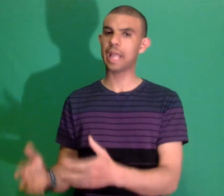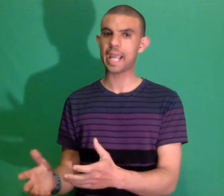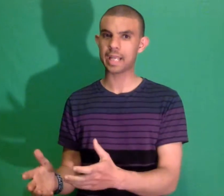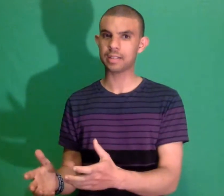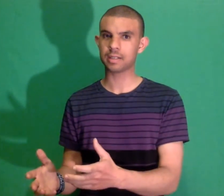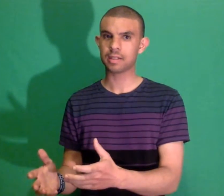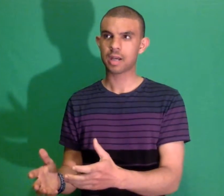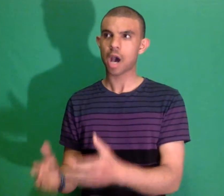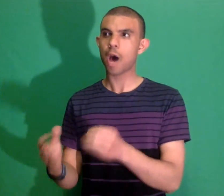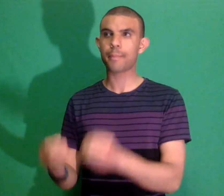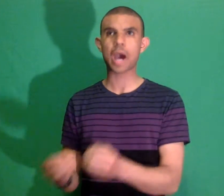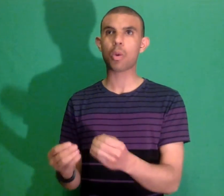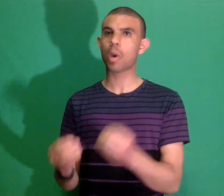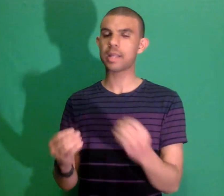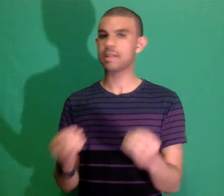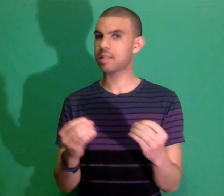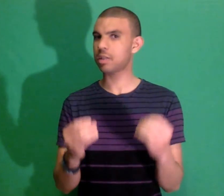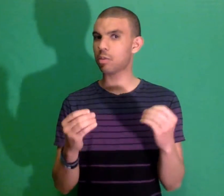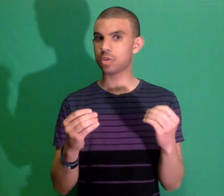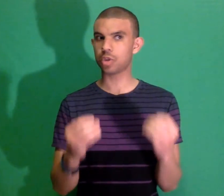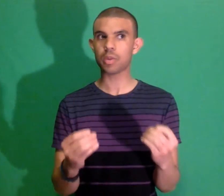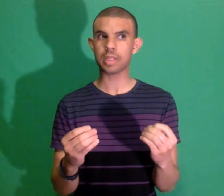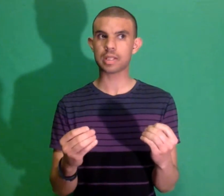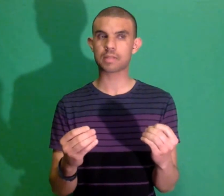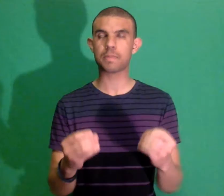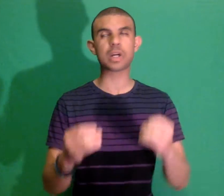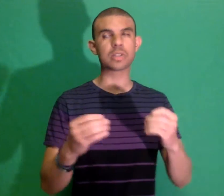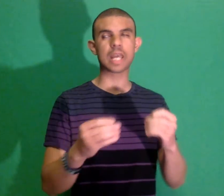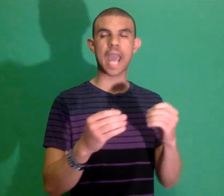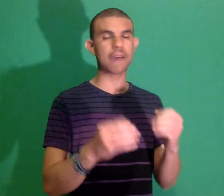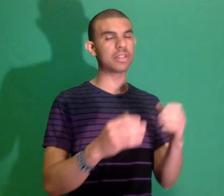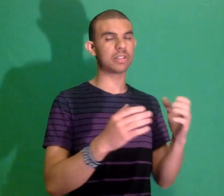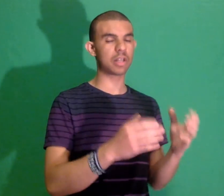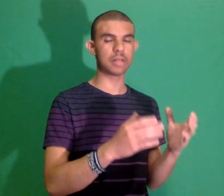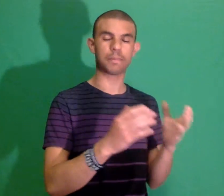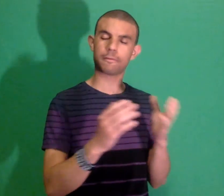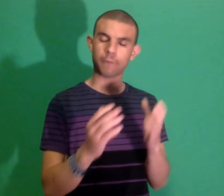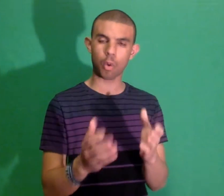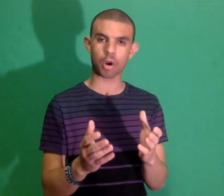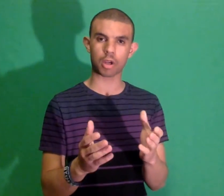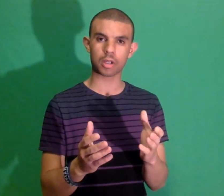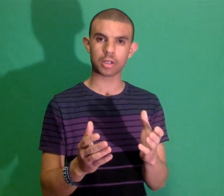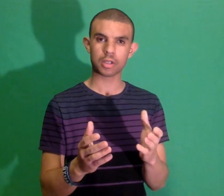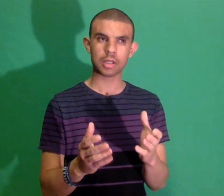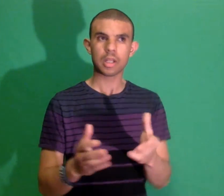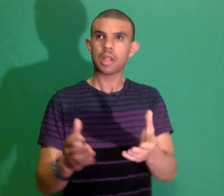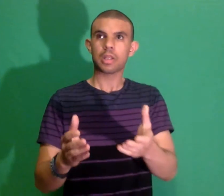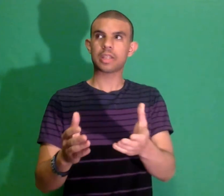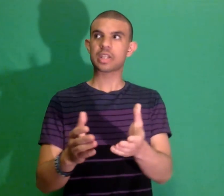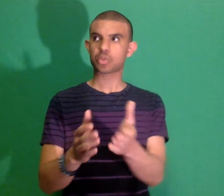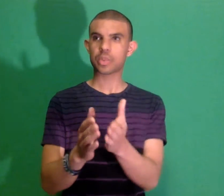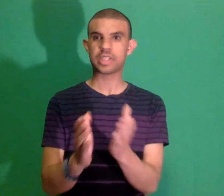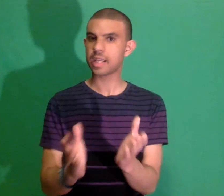about why Nintendo is doing this because they haven't done it before like that's ridiculous